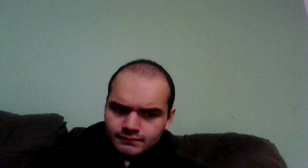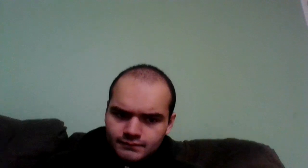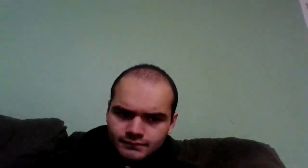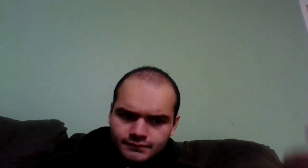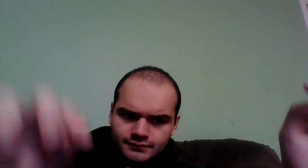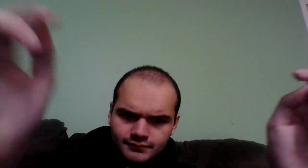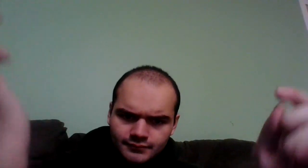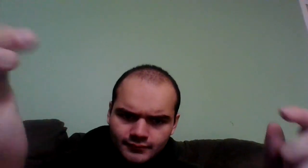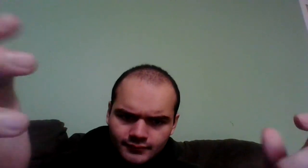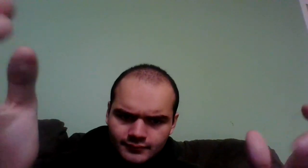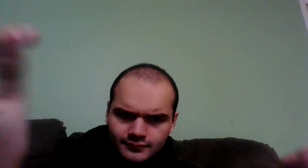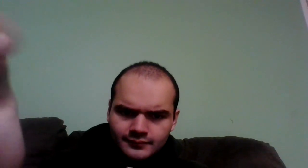Something's important.